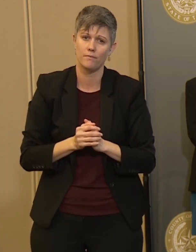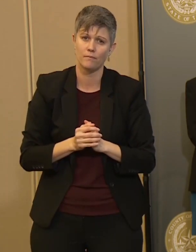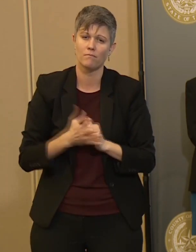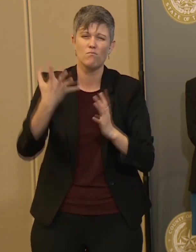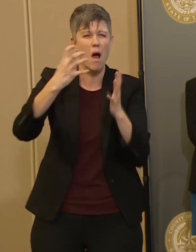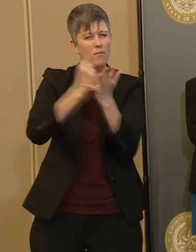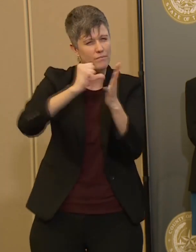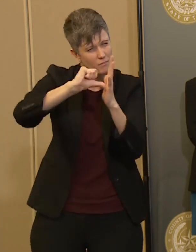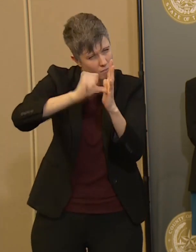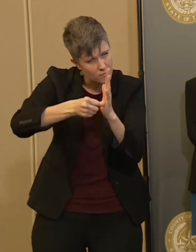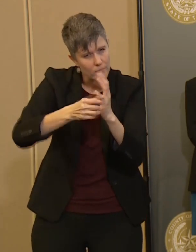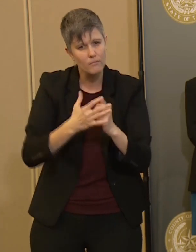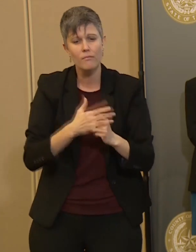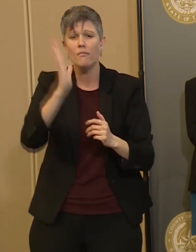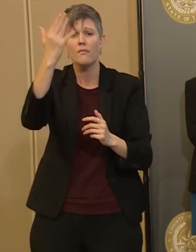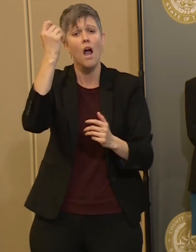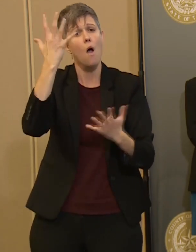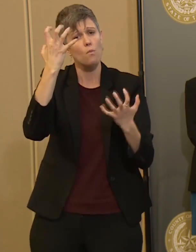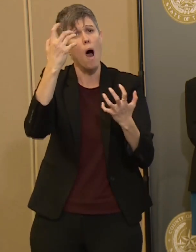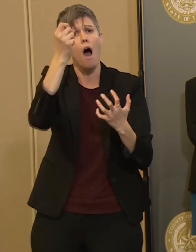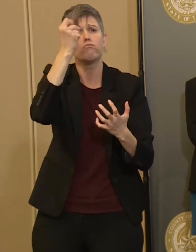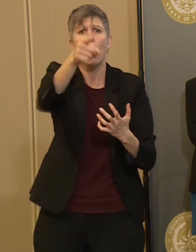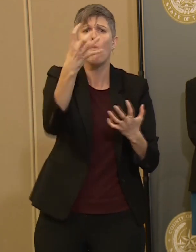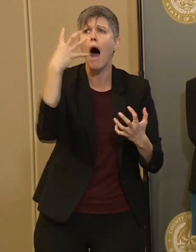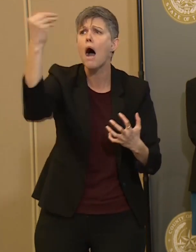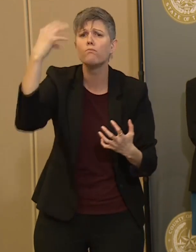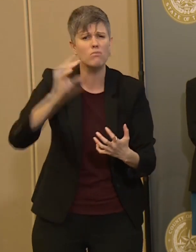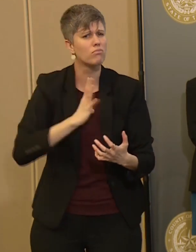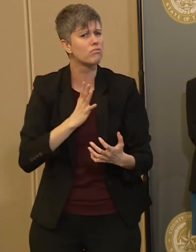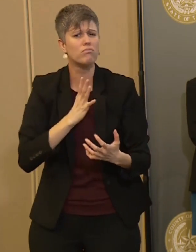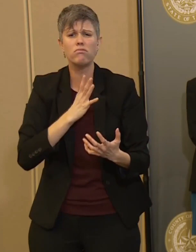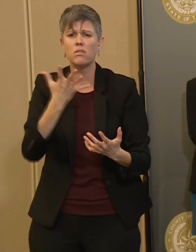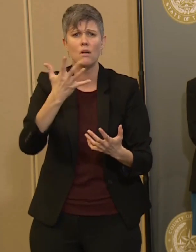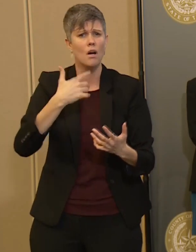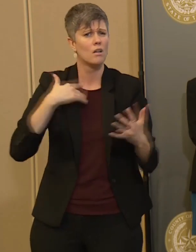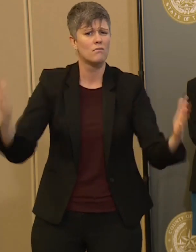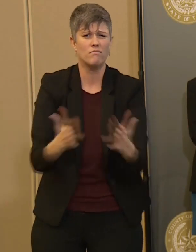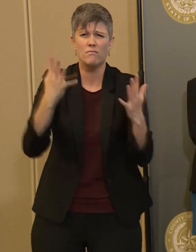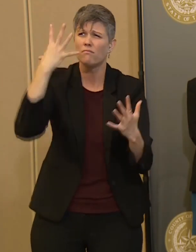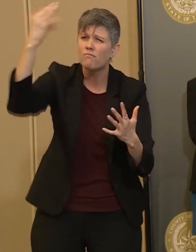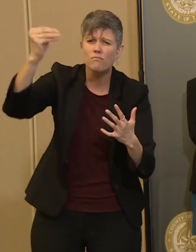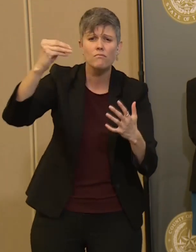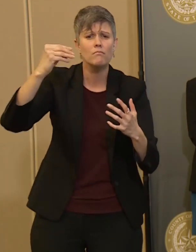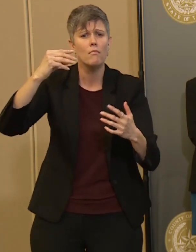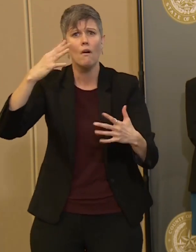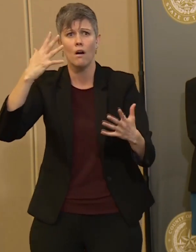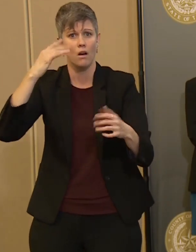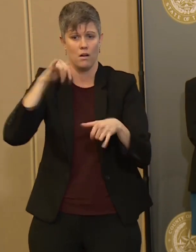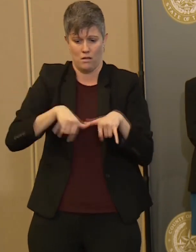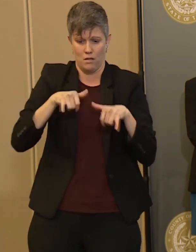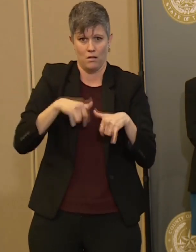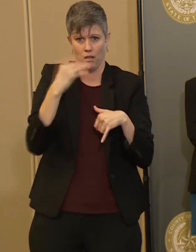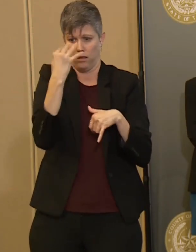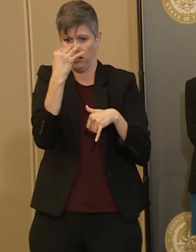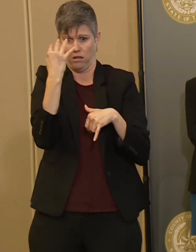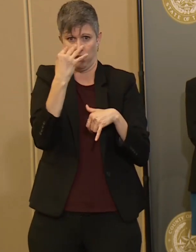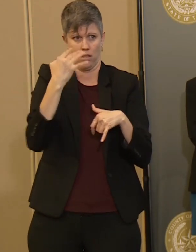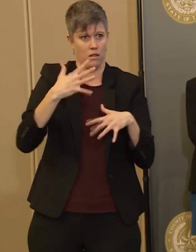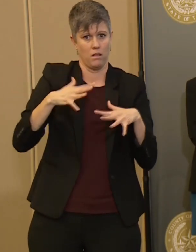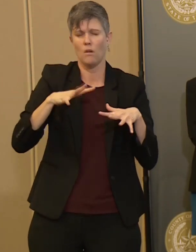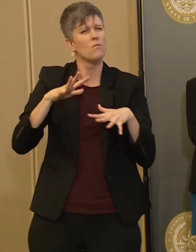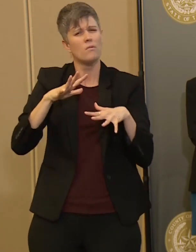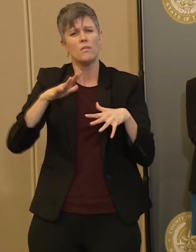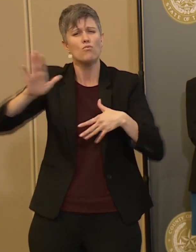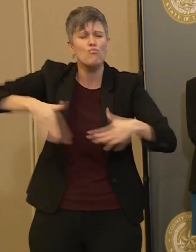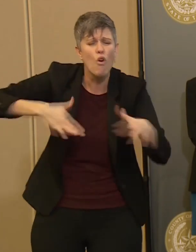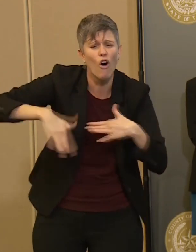okay to go outside. In fact, it's probably encouraged to go outside so you don't get stir-crazy in the house. Go out to walk